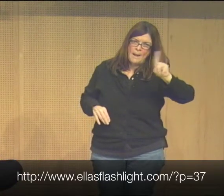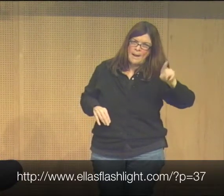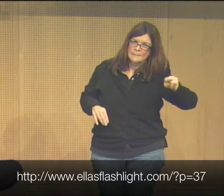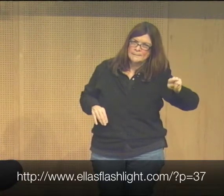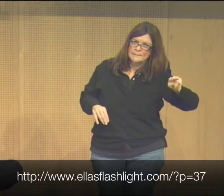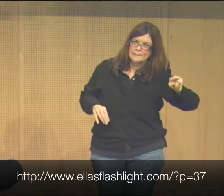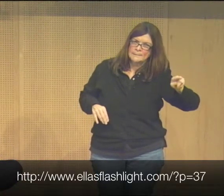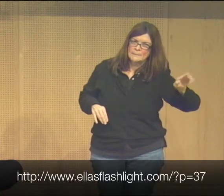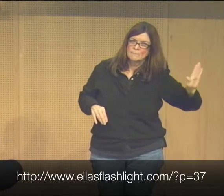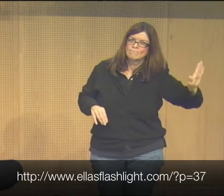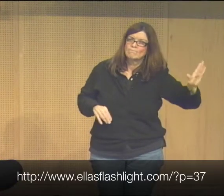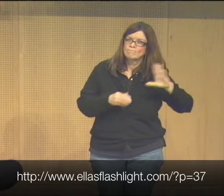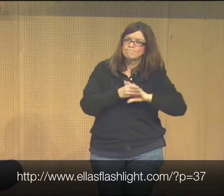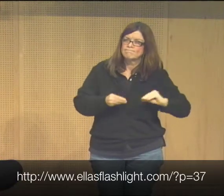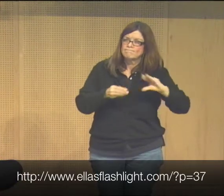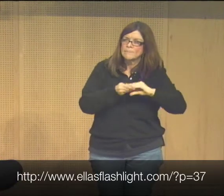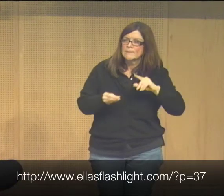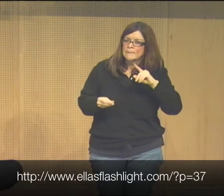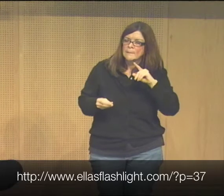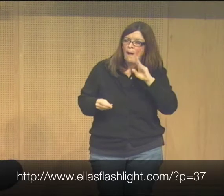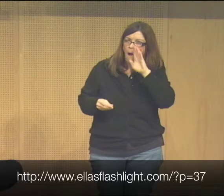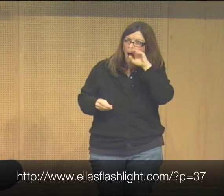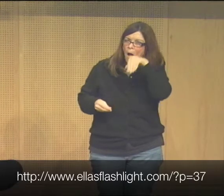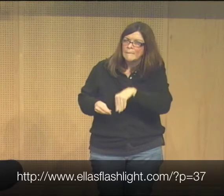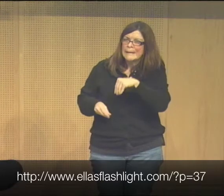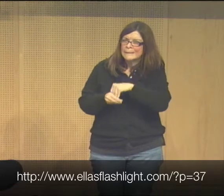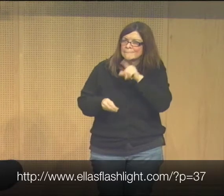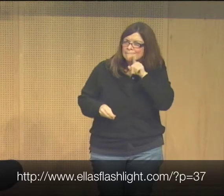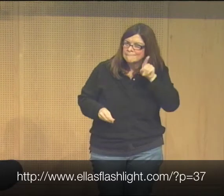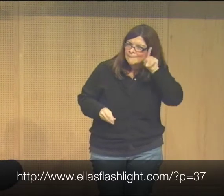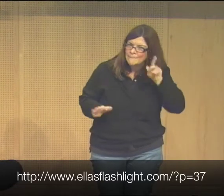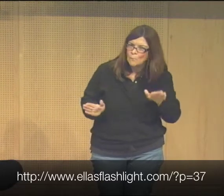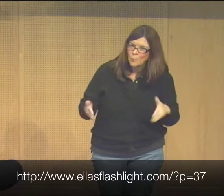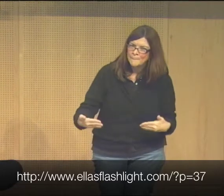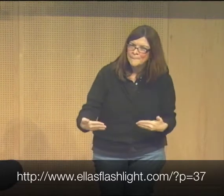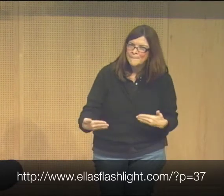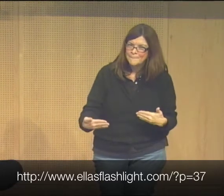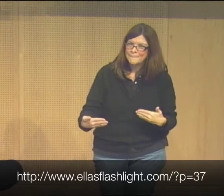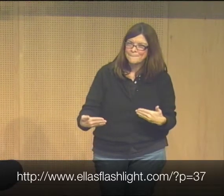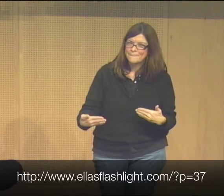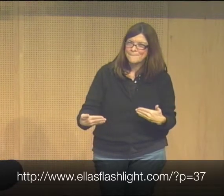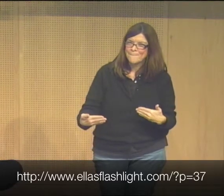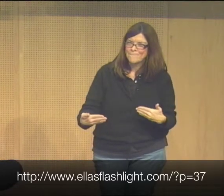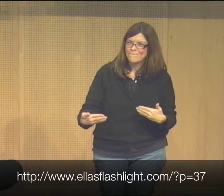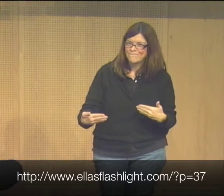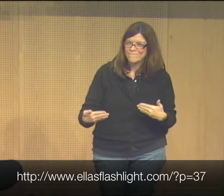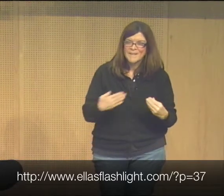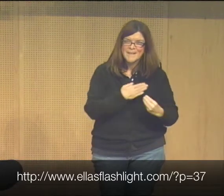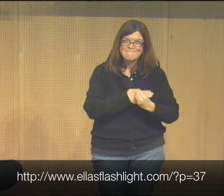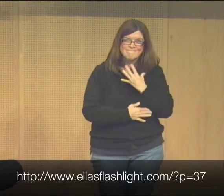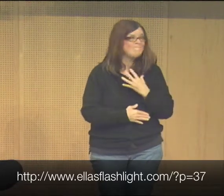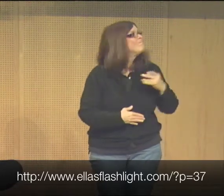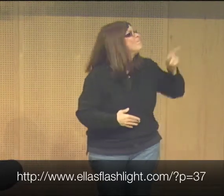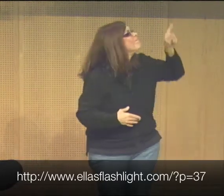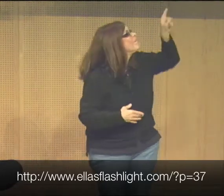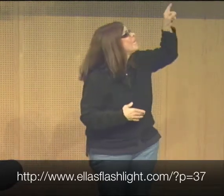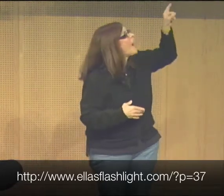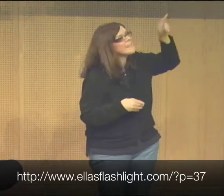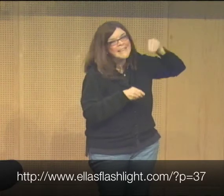idea from Ellen May Lentz, if you're familiar with her. She tells this story of the elephant in the deaf room. Okay. And I'm basically